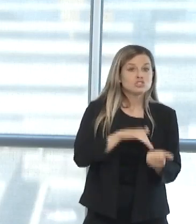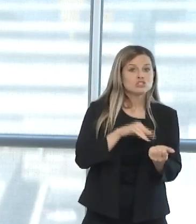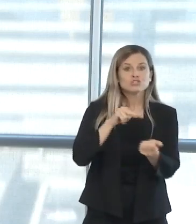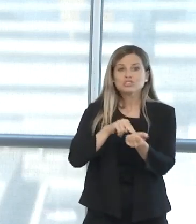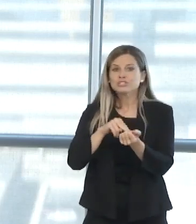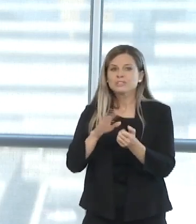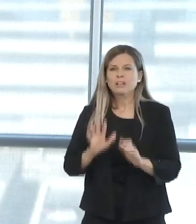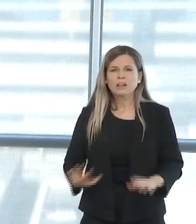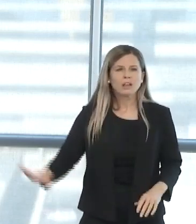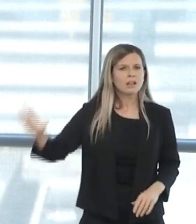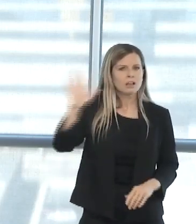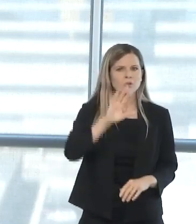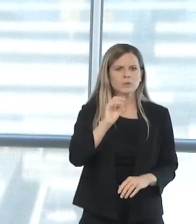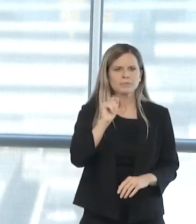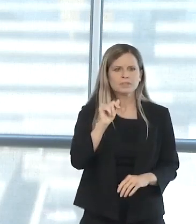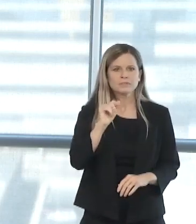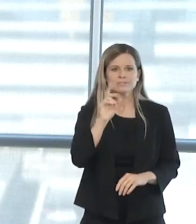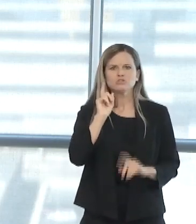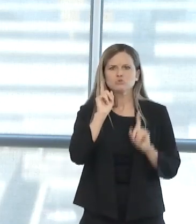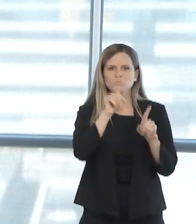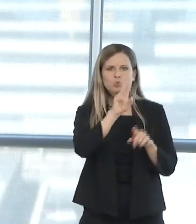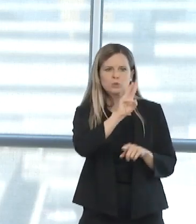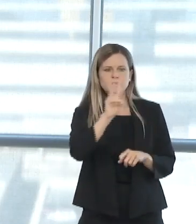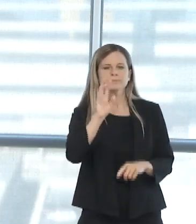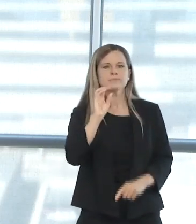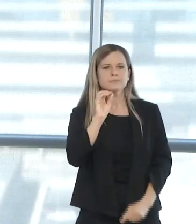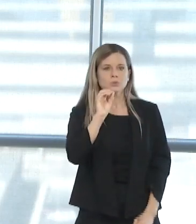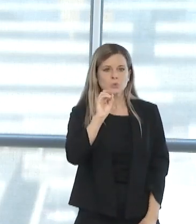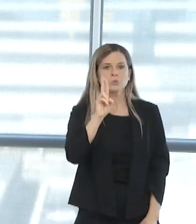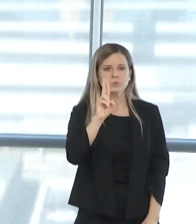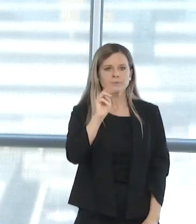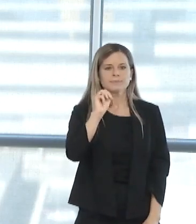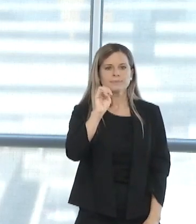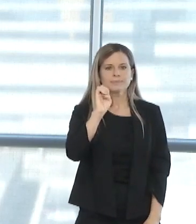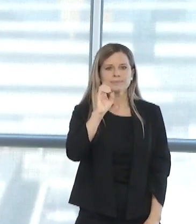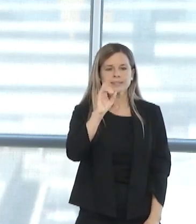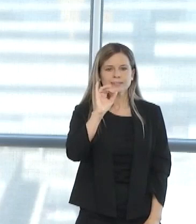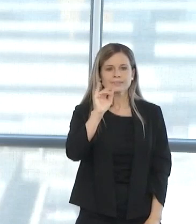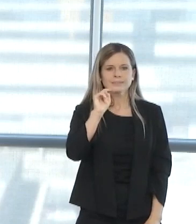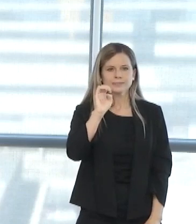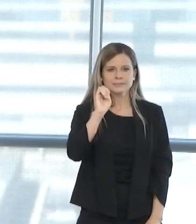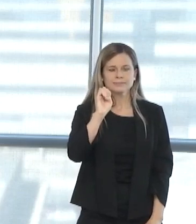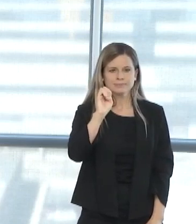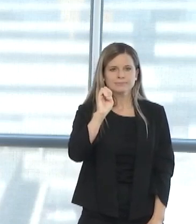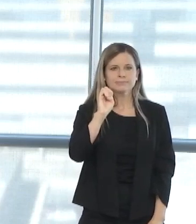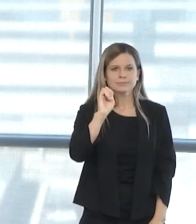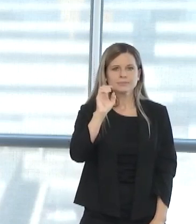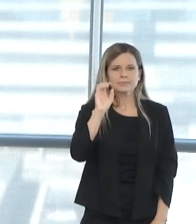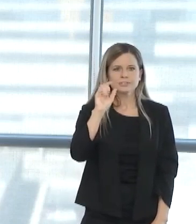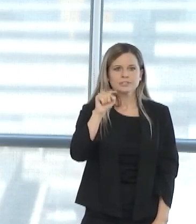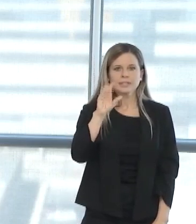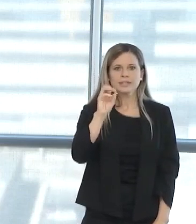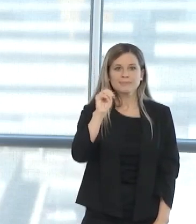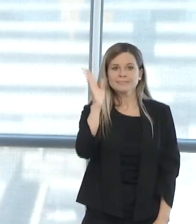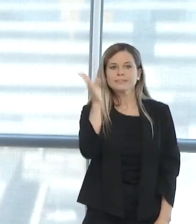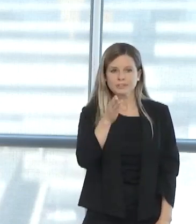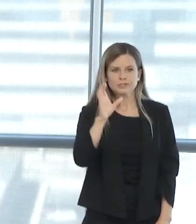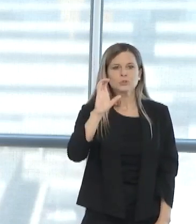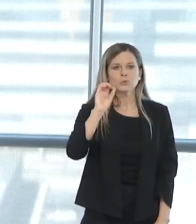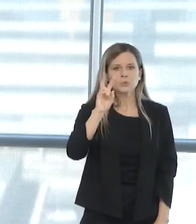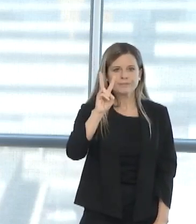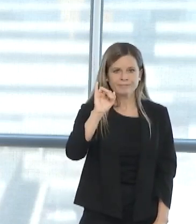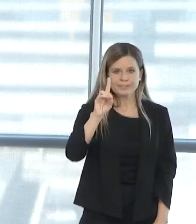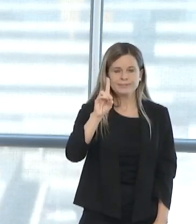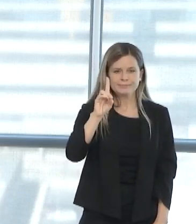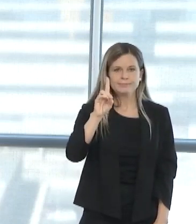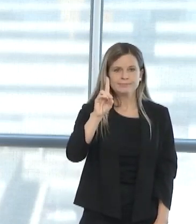to our website, oumedicine.com forward slash COVID, to indicate not only their willingness and